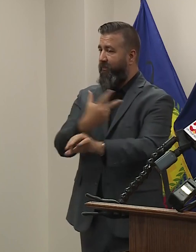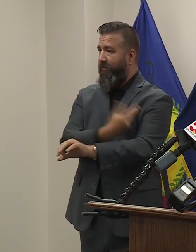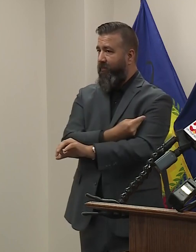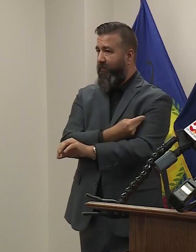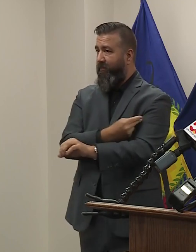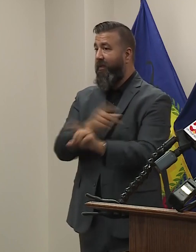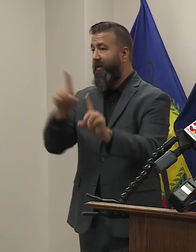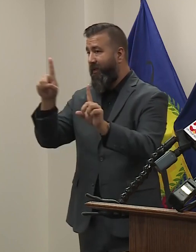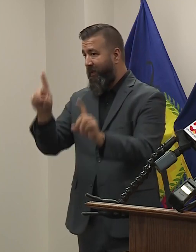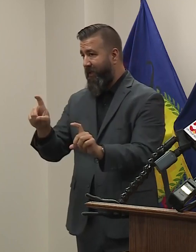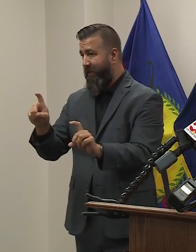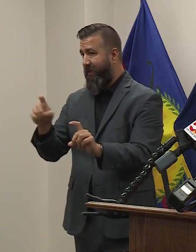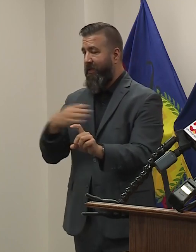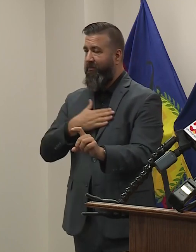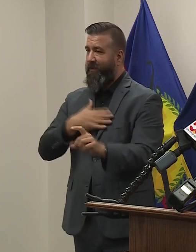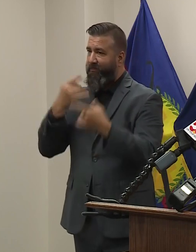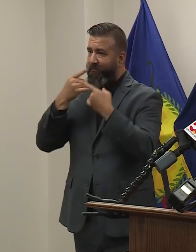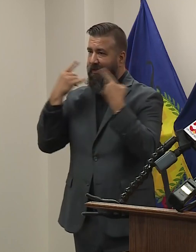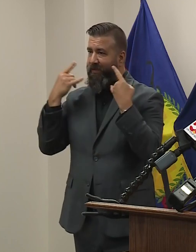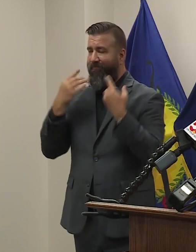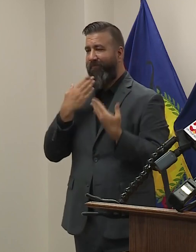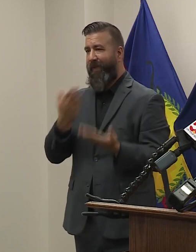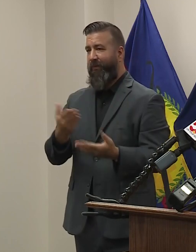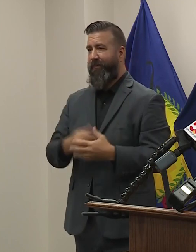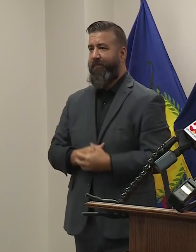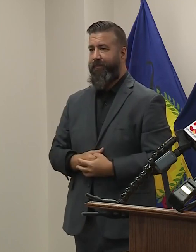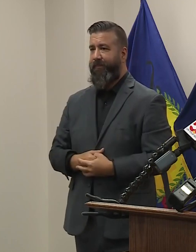get tested, and wear a mask. Thank you.